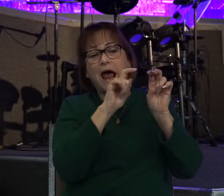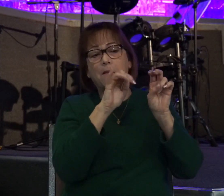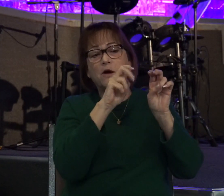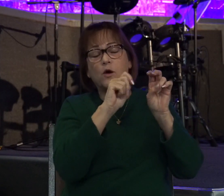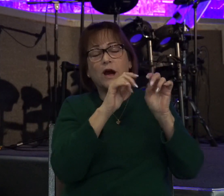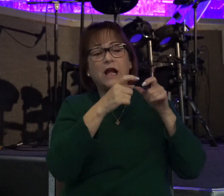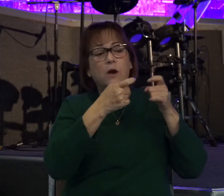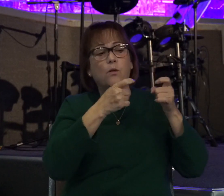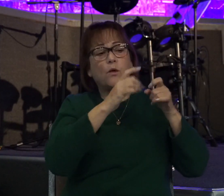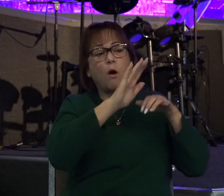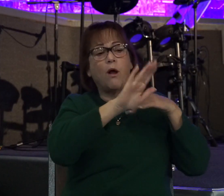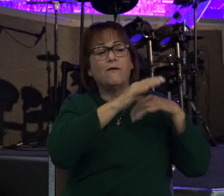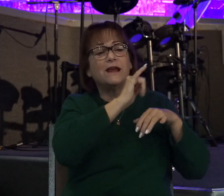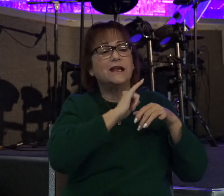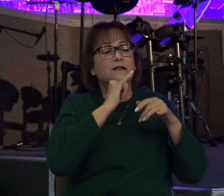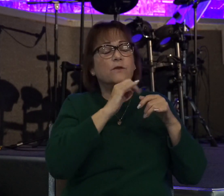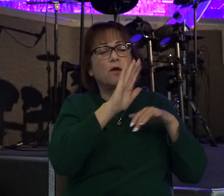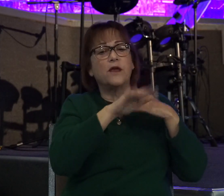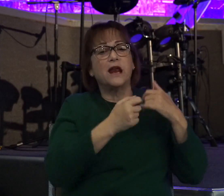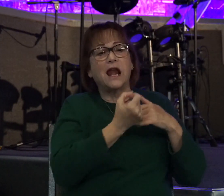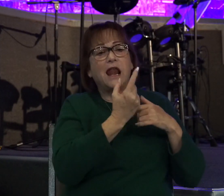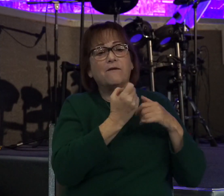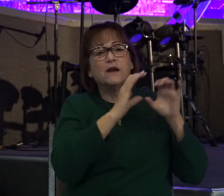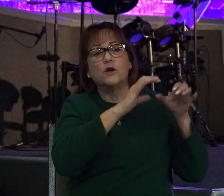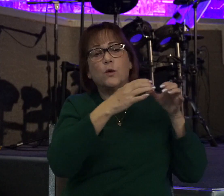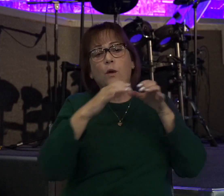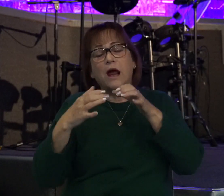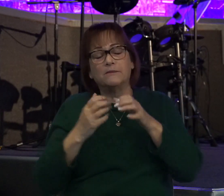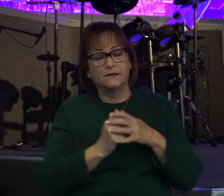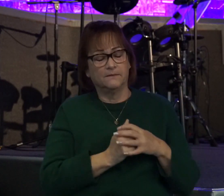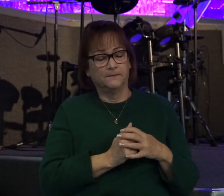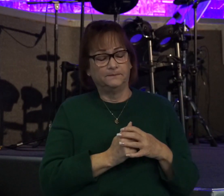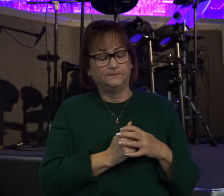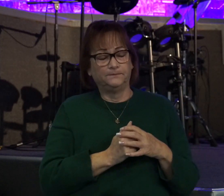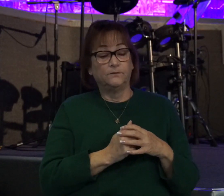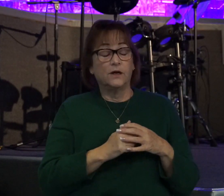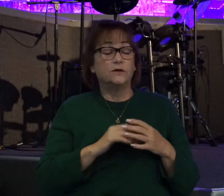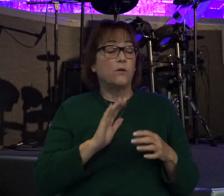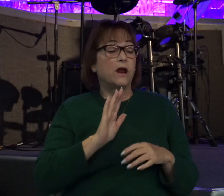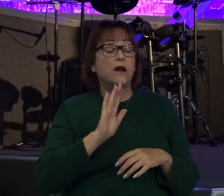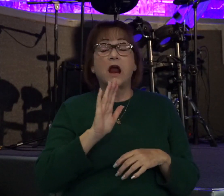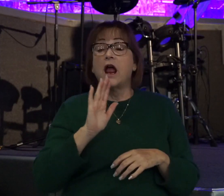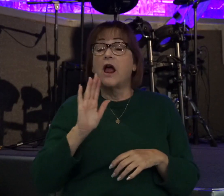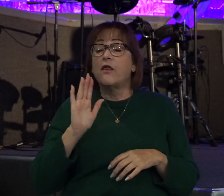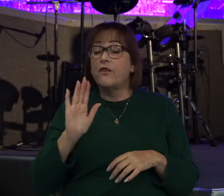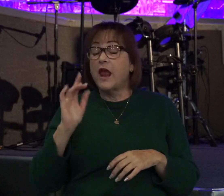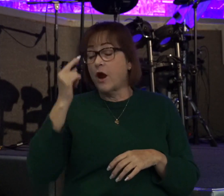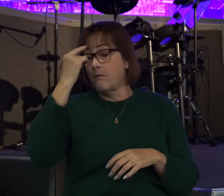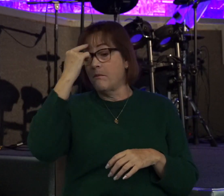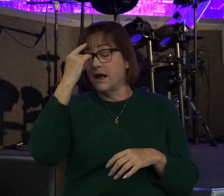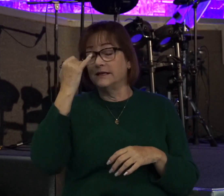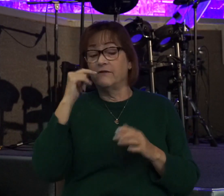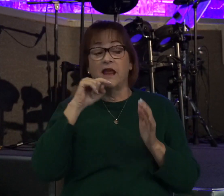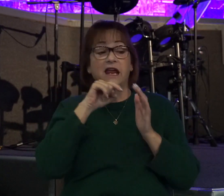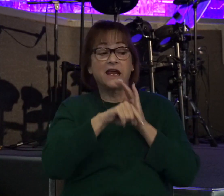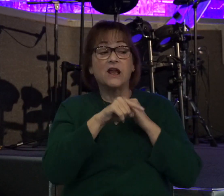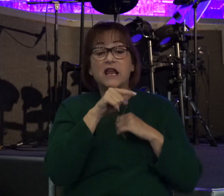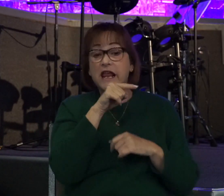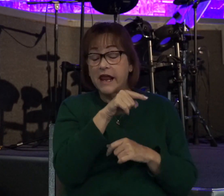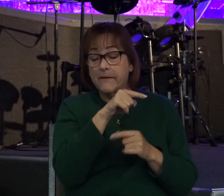Israel, the other 11 tribes. And so in their minds, if they kill Ish-bosheth, they would have